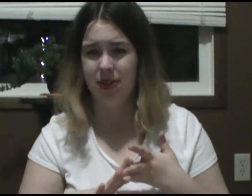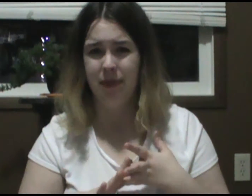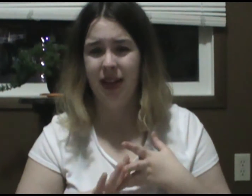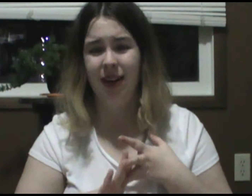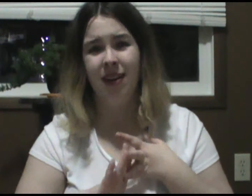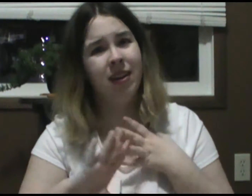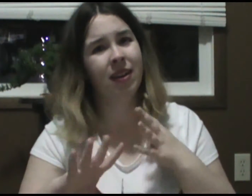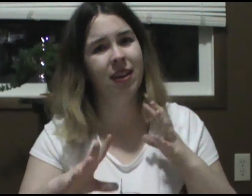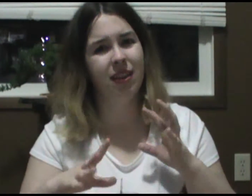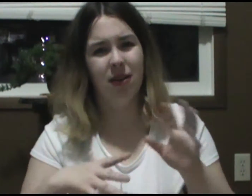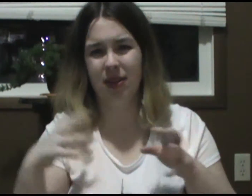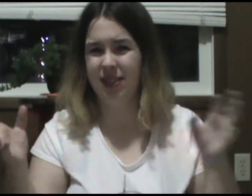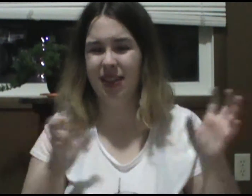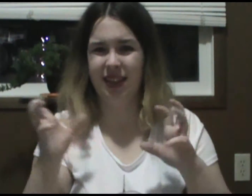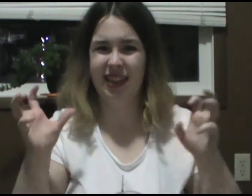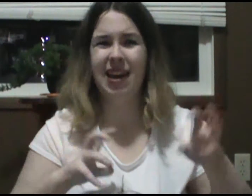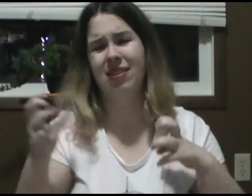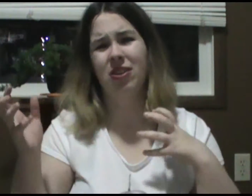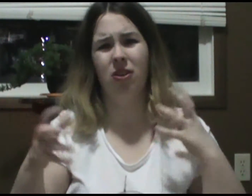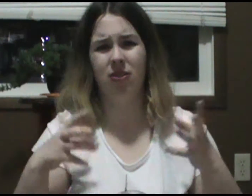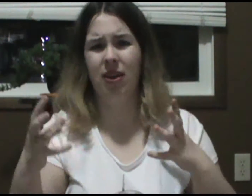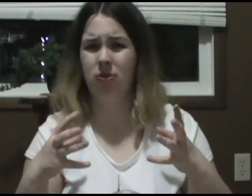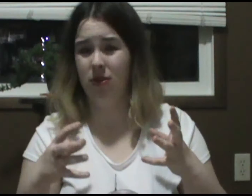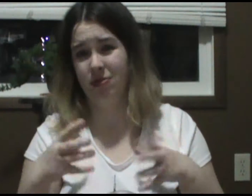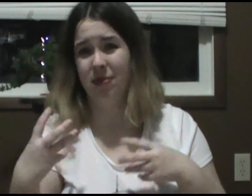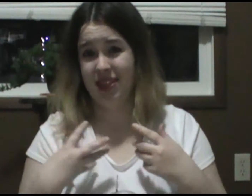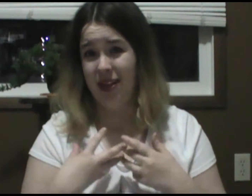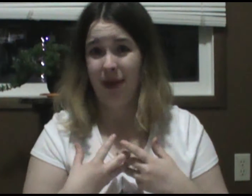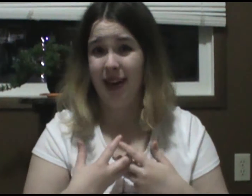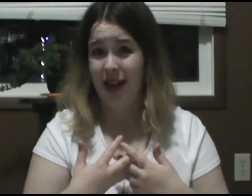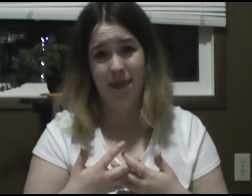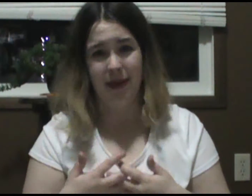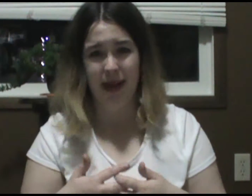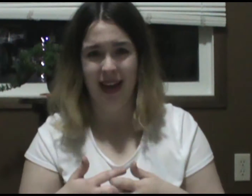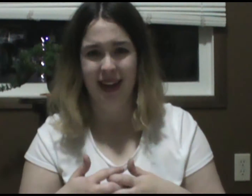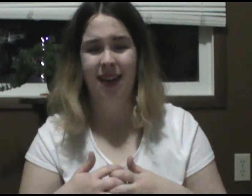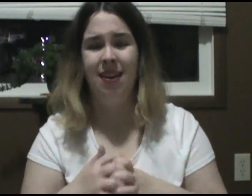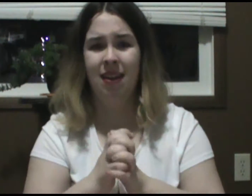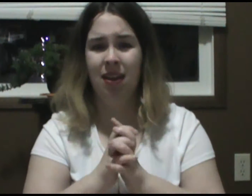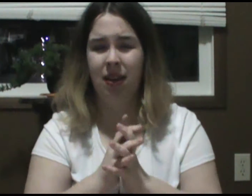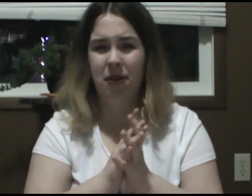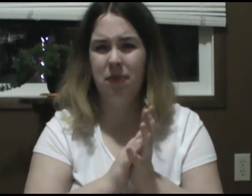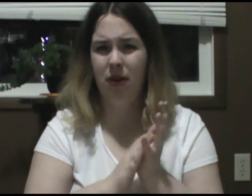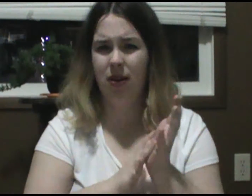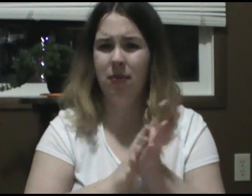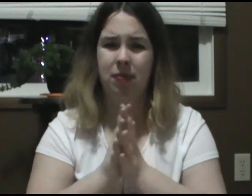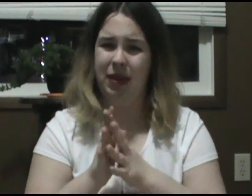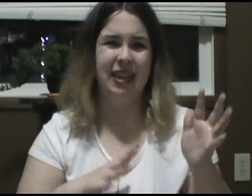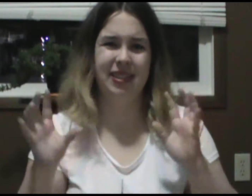something there, because, like, that- although those moments didn't quite add up into my head. Um, because